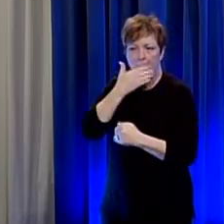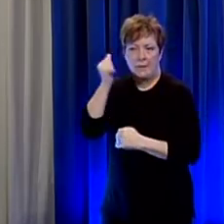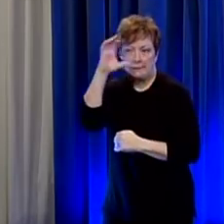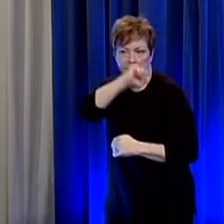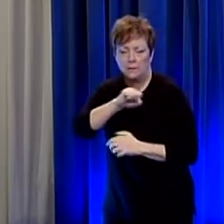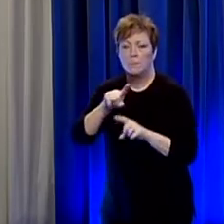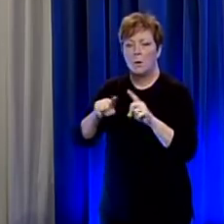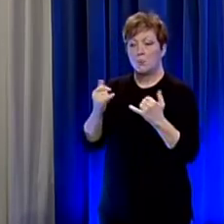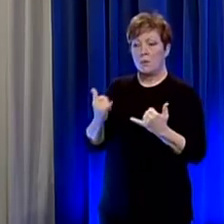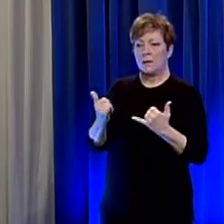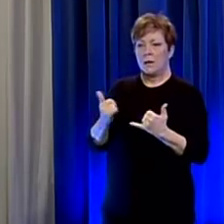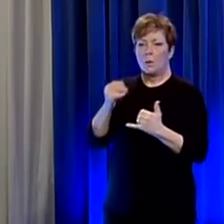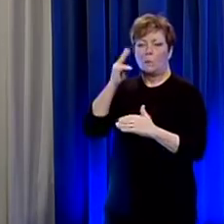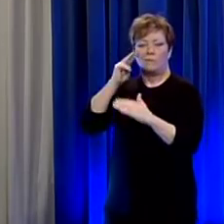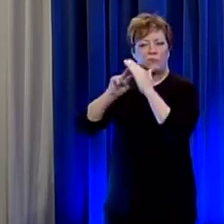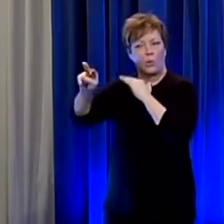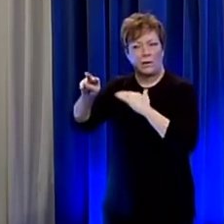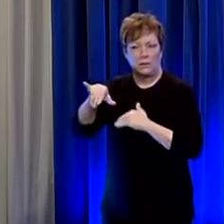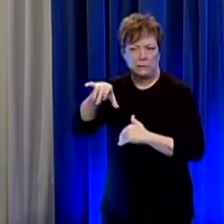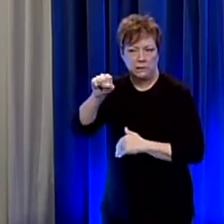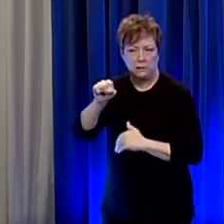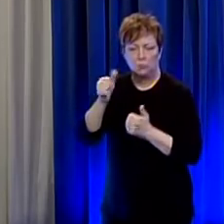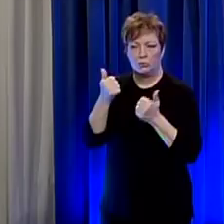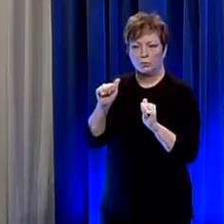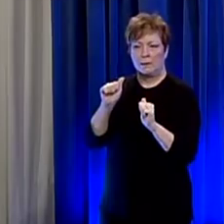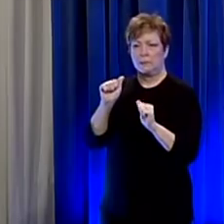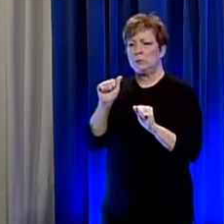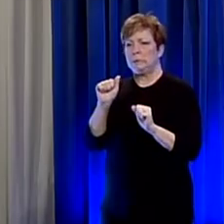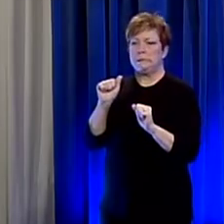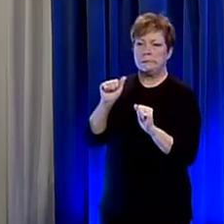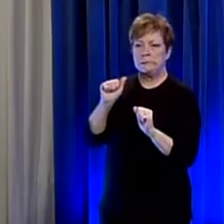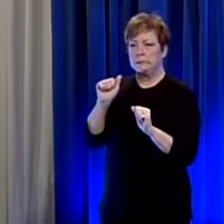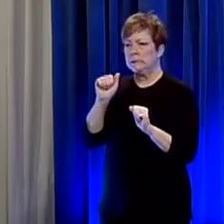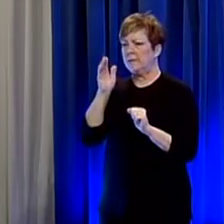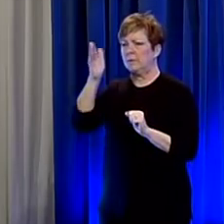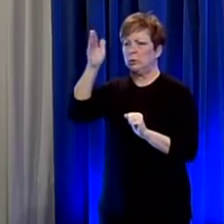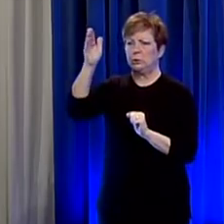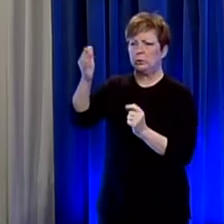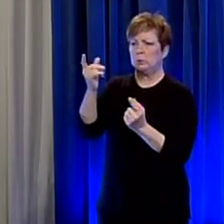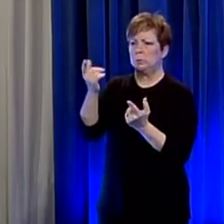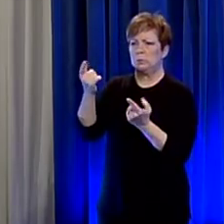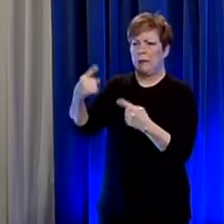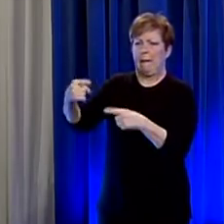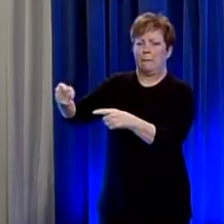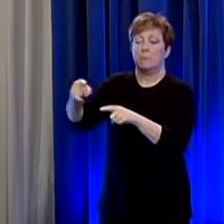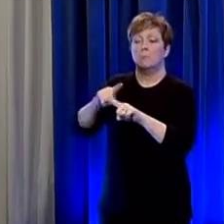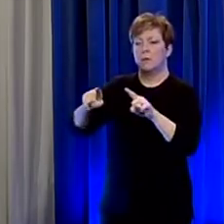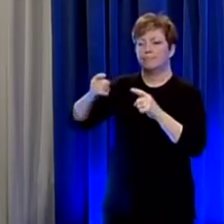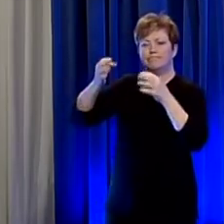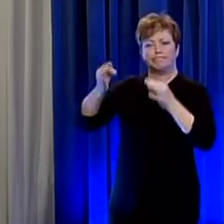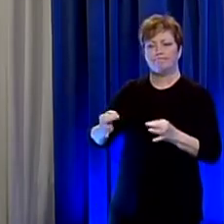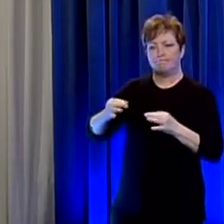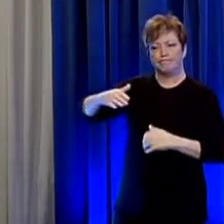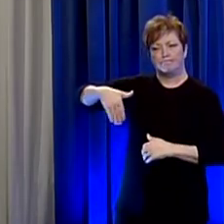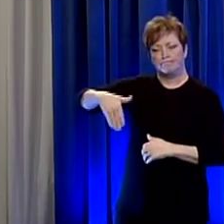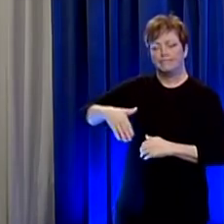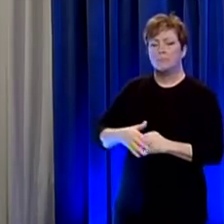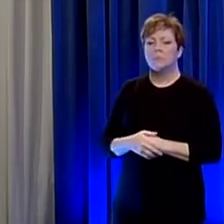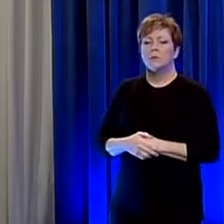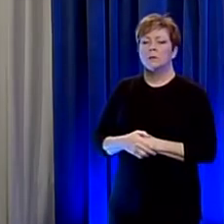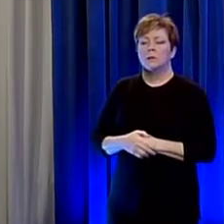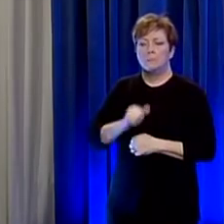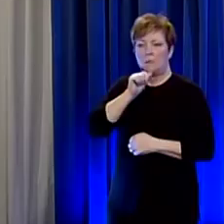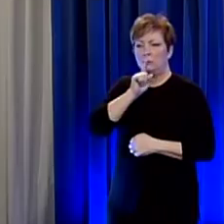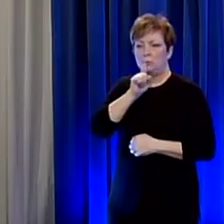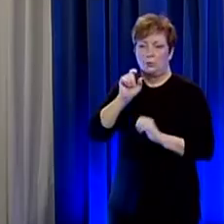are forecasting a little bit and just trying to see into the future and figure out where we're going to be but that decision has not been made and and i'm not